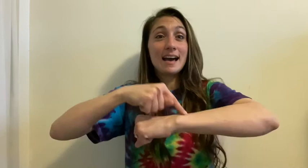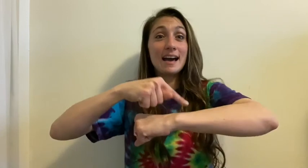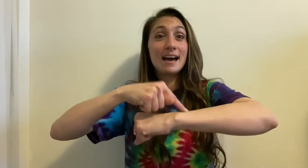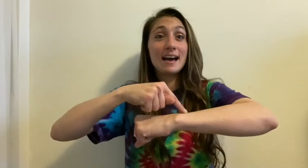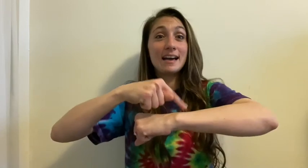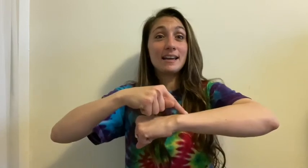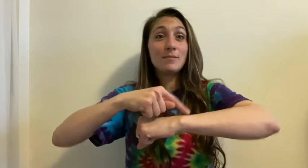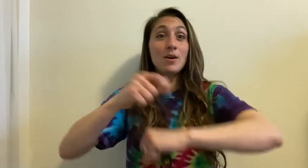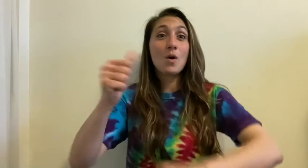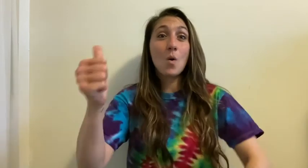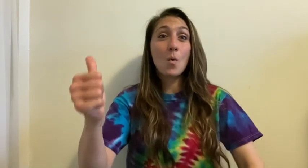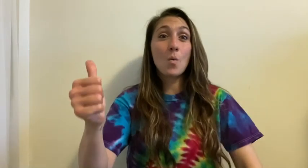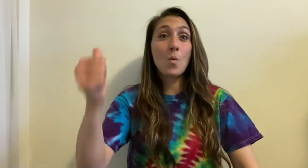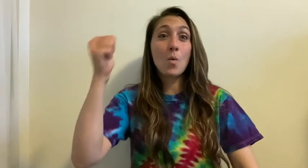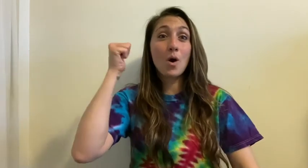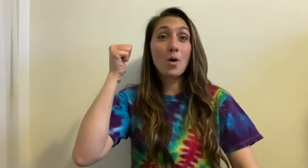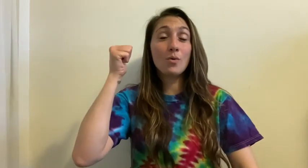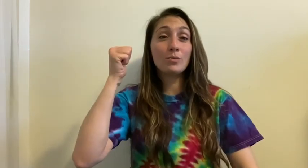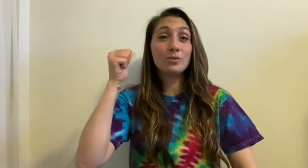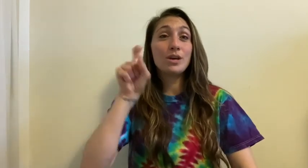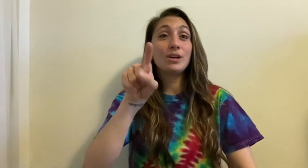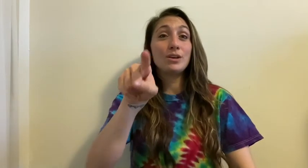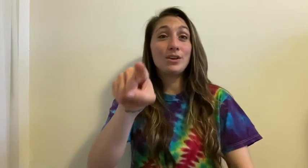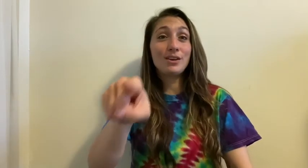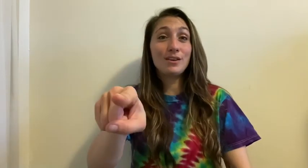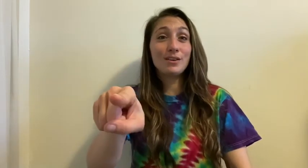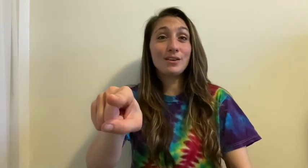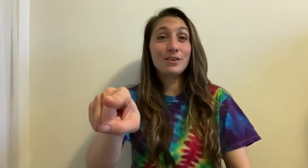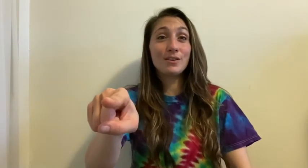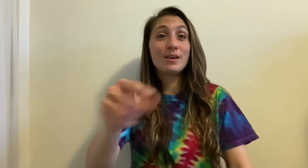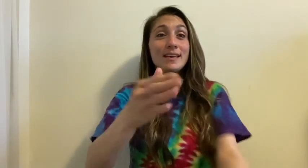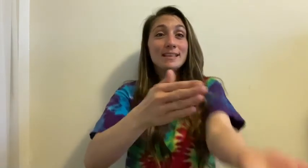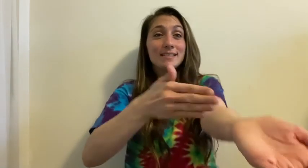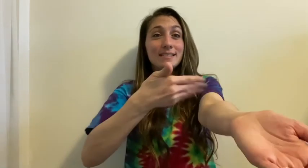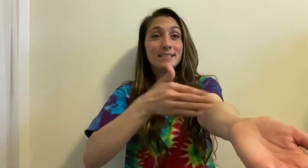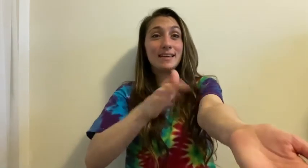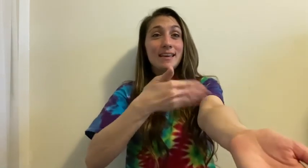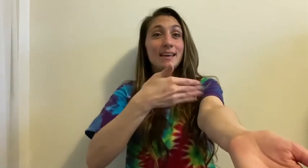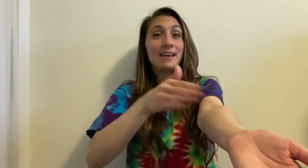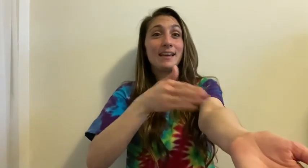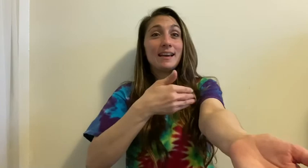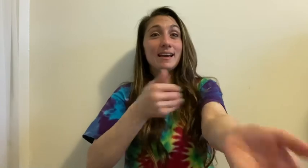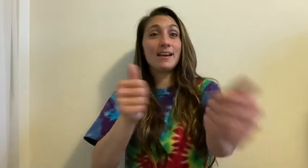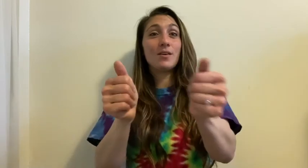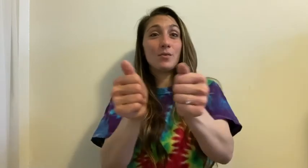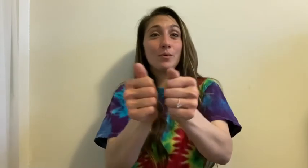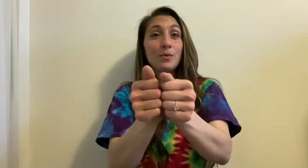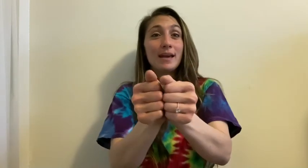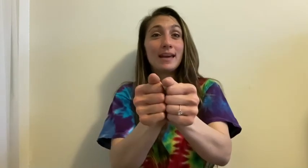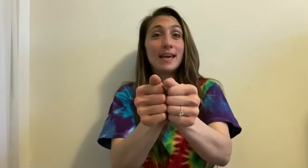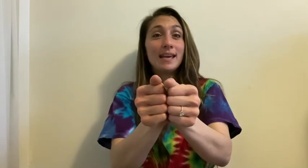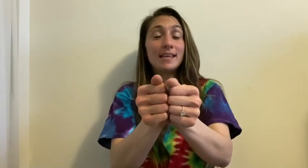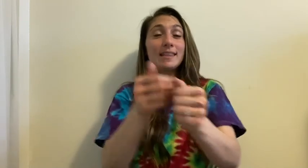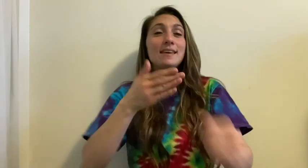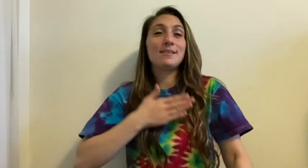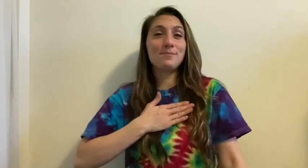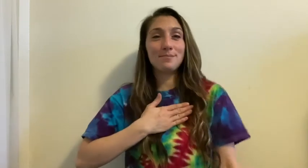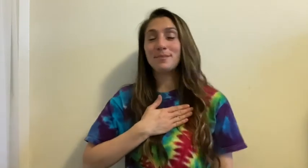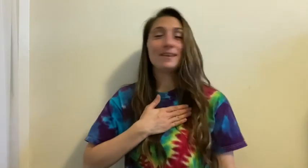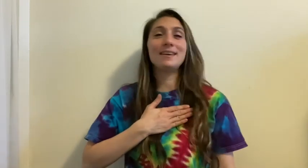won't you sing with me?